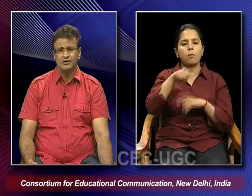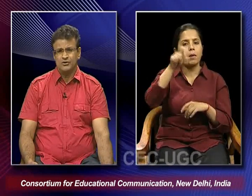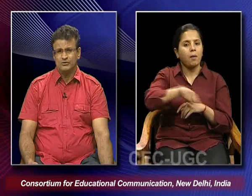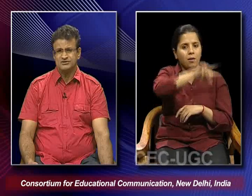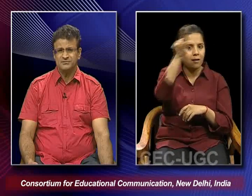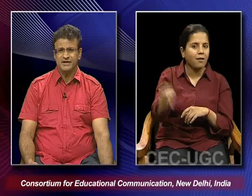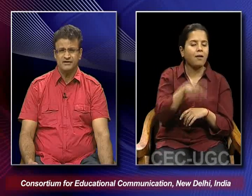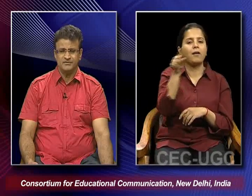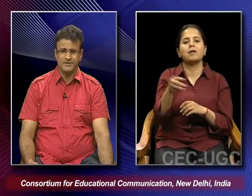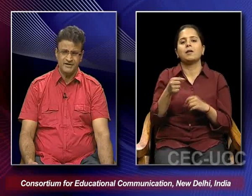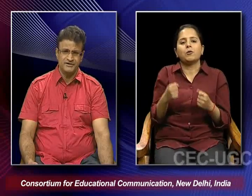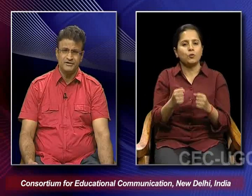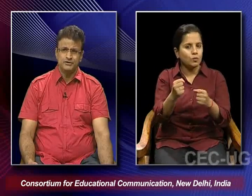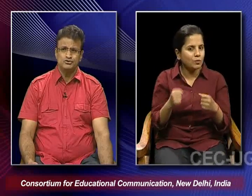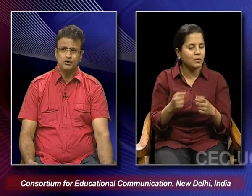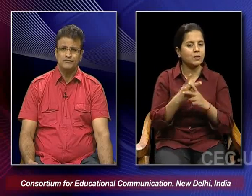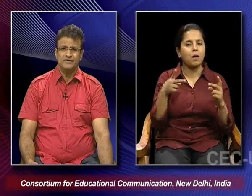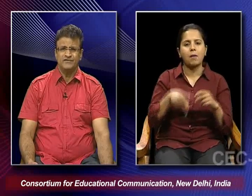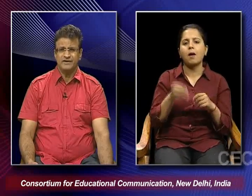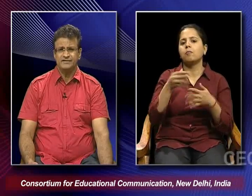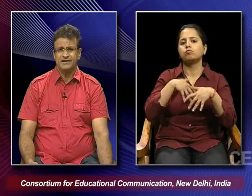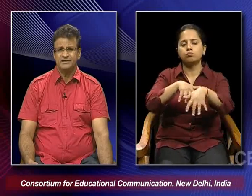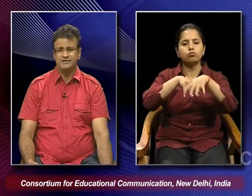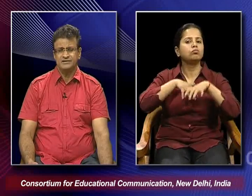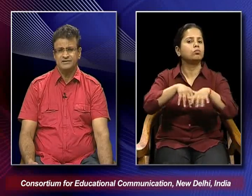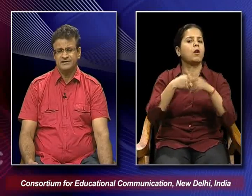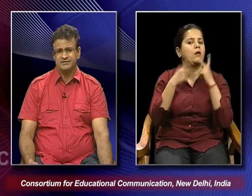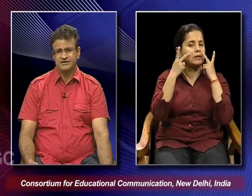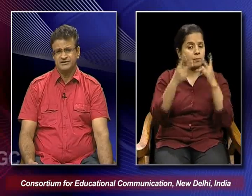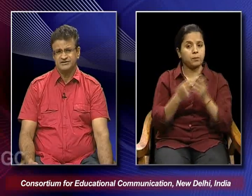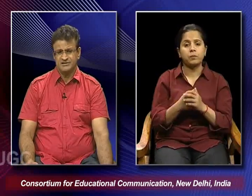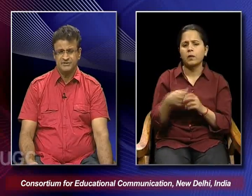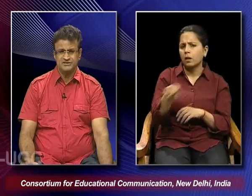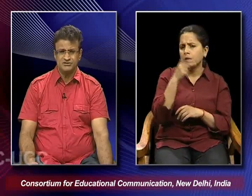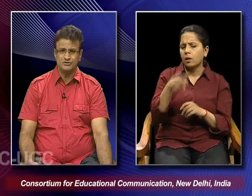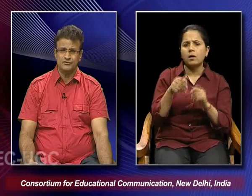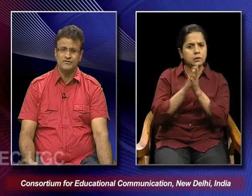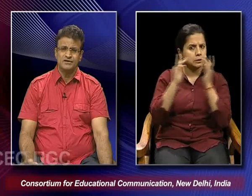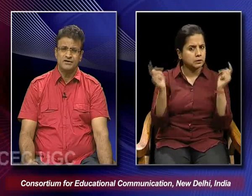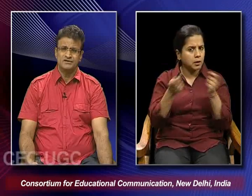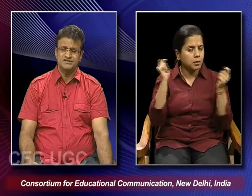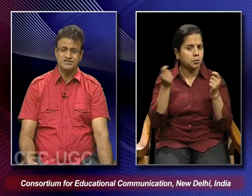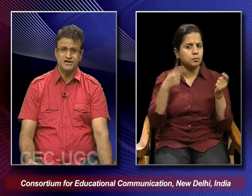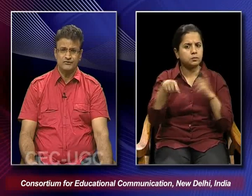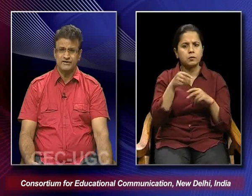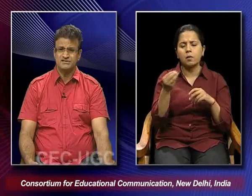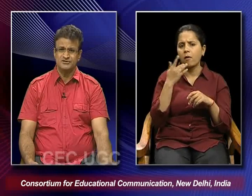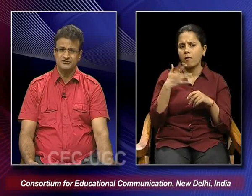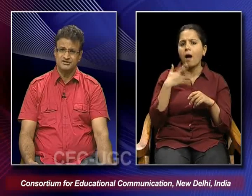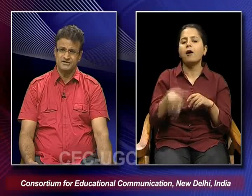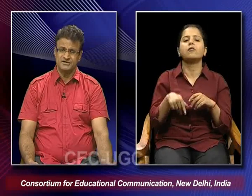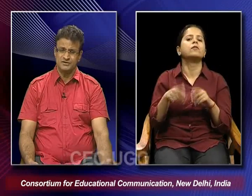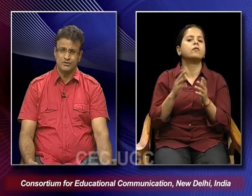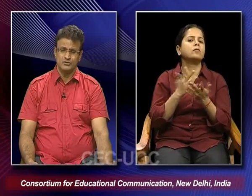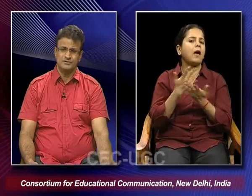or some kind of a parade. So we find that in a way the celebration of such kind of festivals,